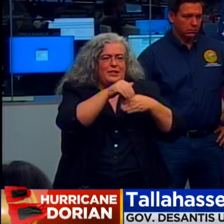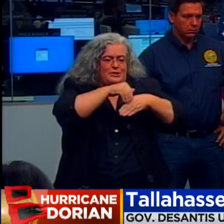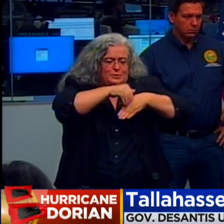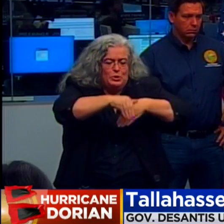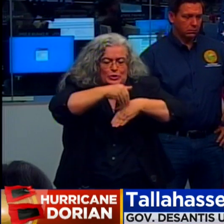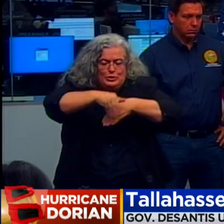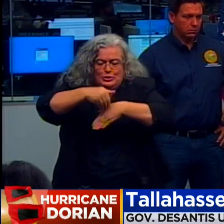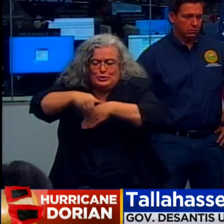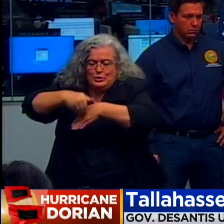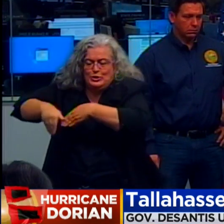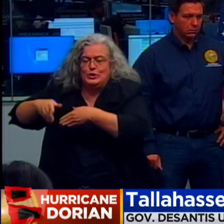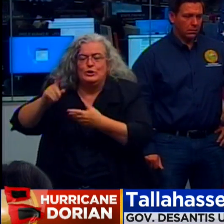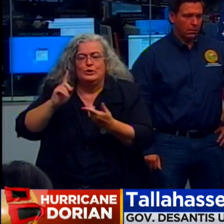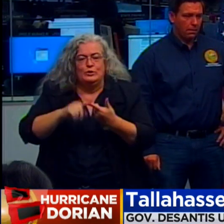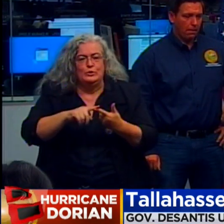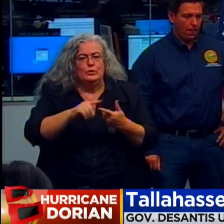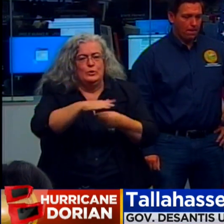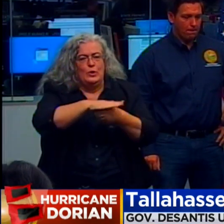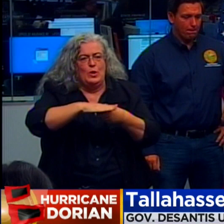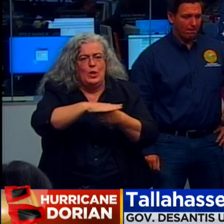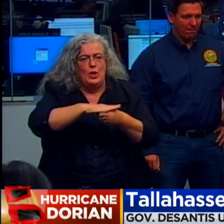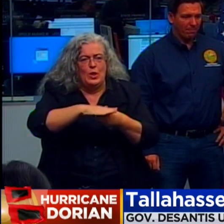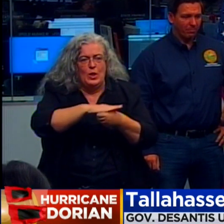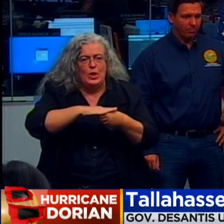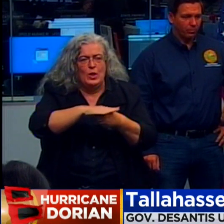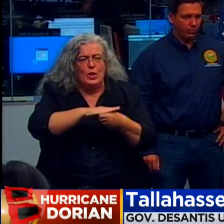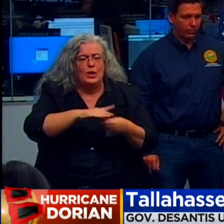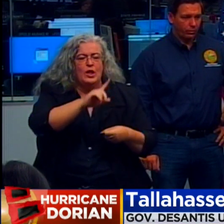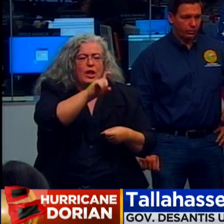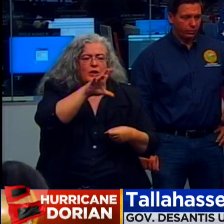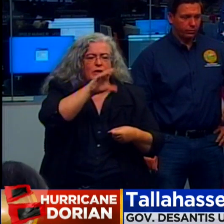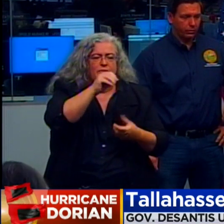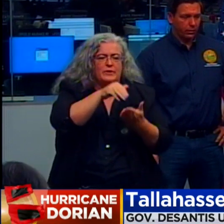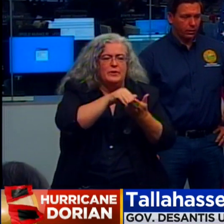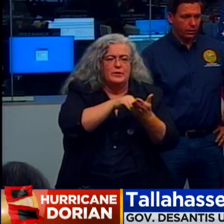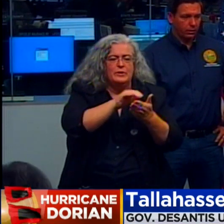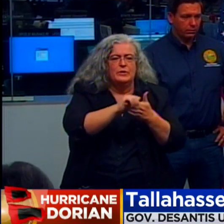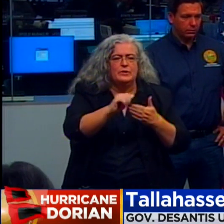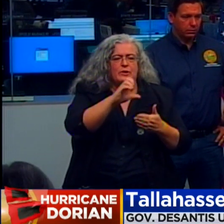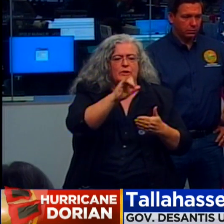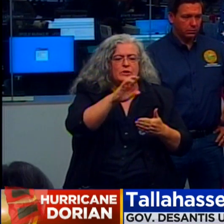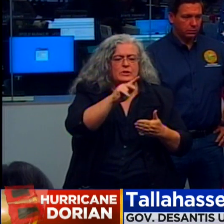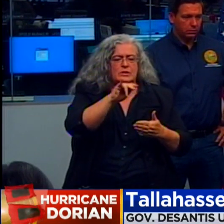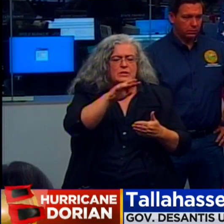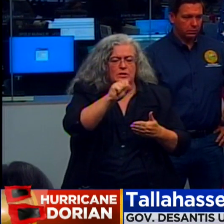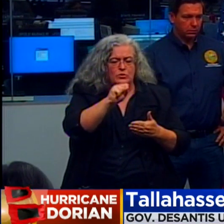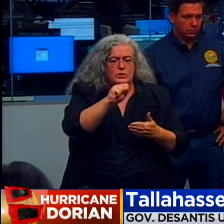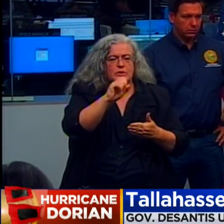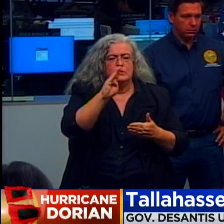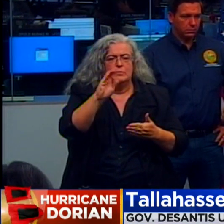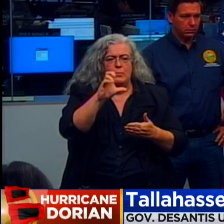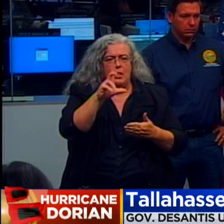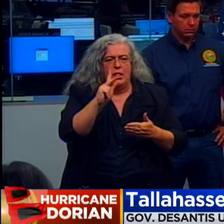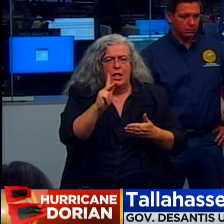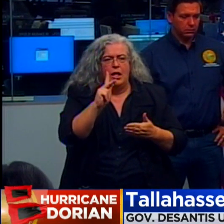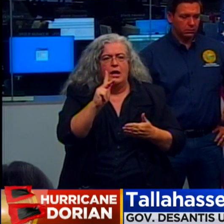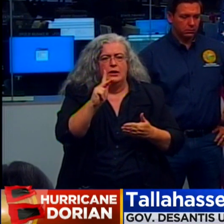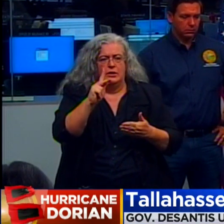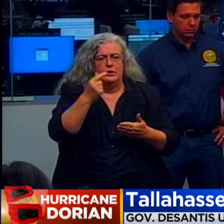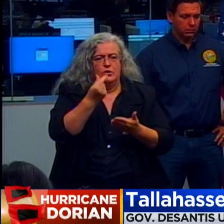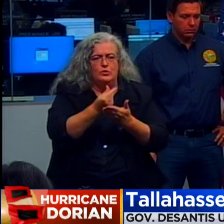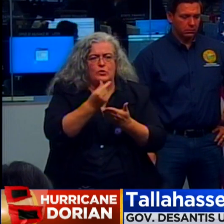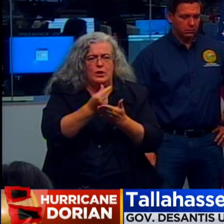It's more money than the division has ever moved in its history. Over $150 million of the Citrus Block Grant program has been moved, you know,